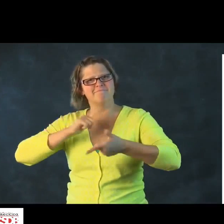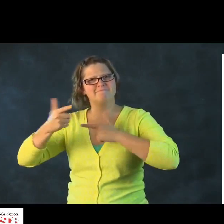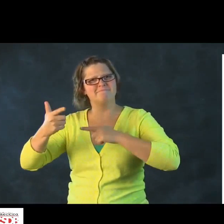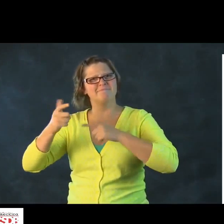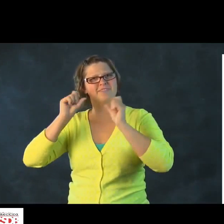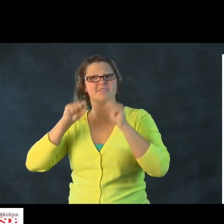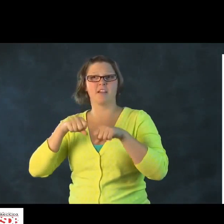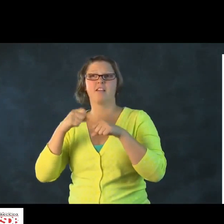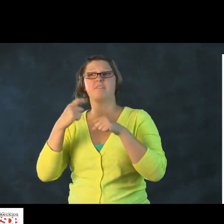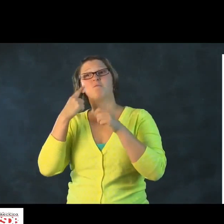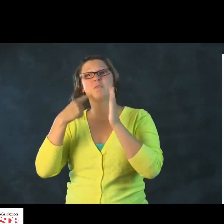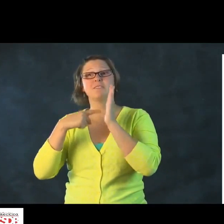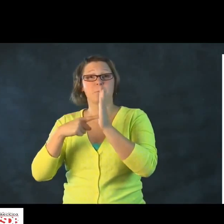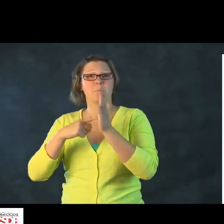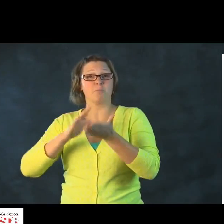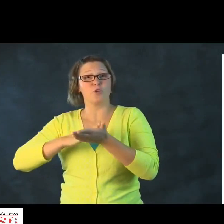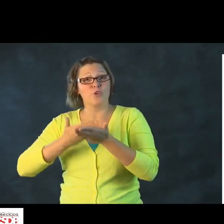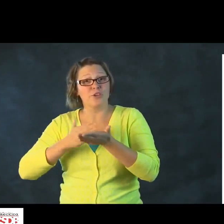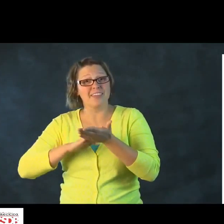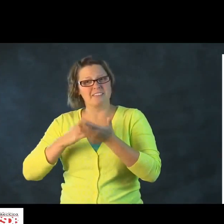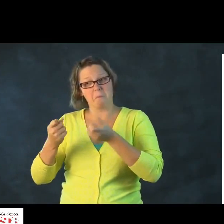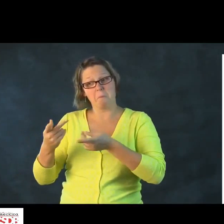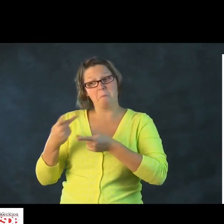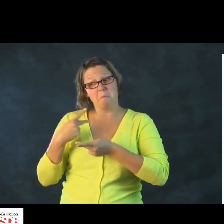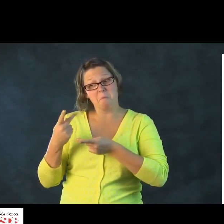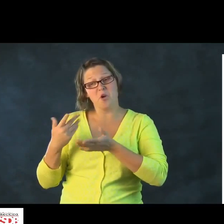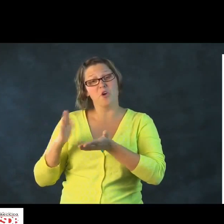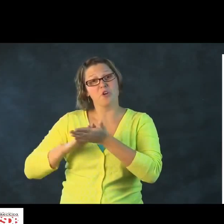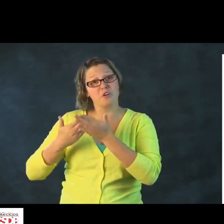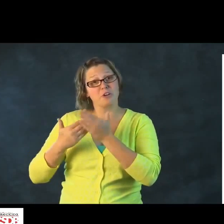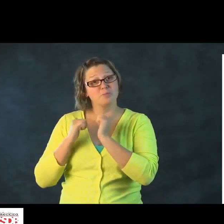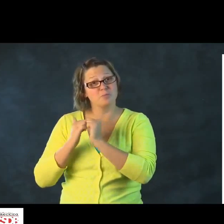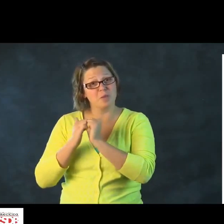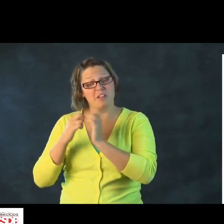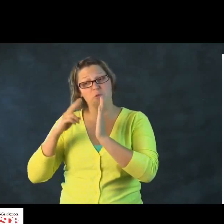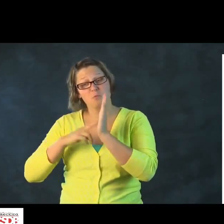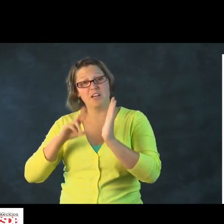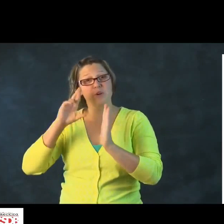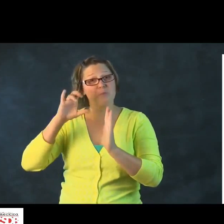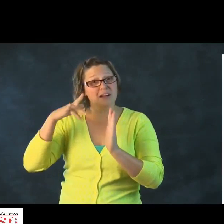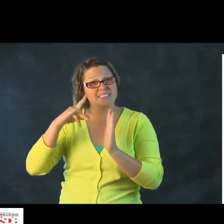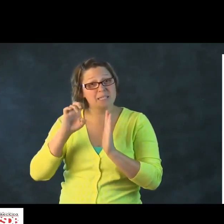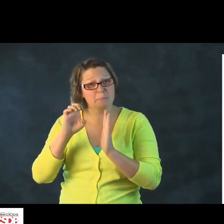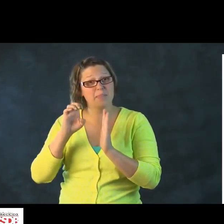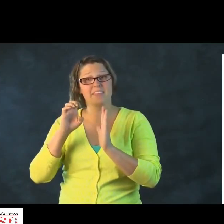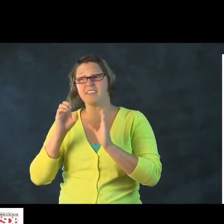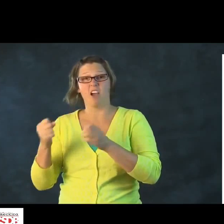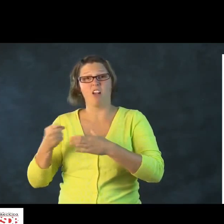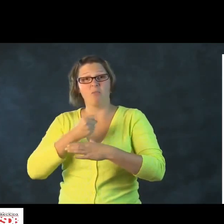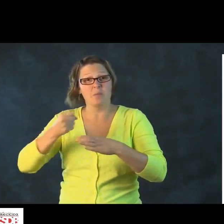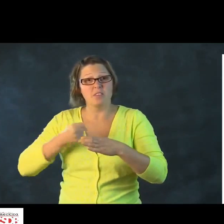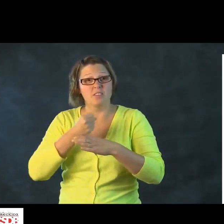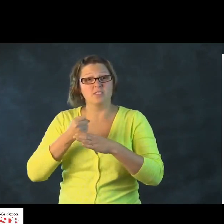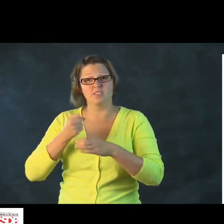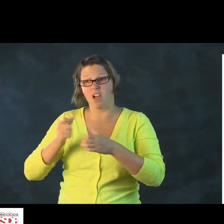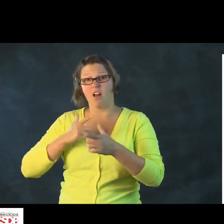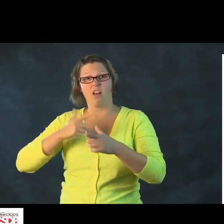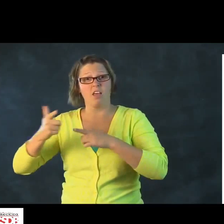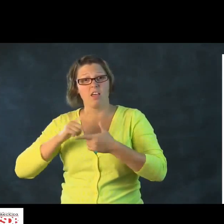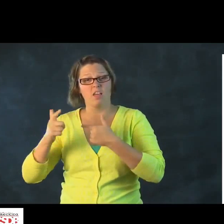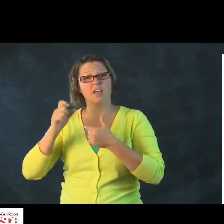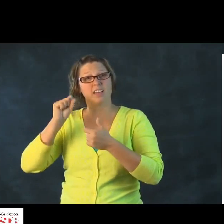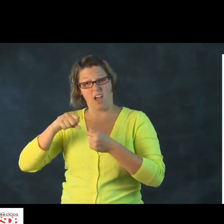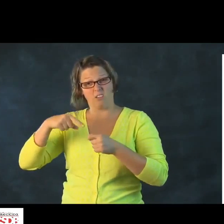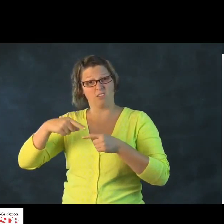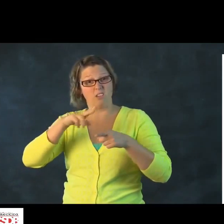Use that time to engage your child, interact with your child. Maybe have them cook with your child. You can read the